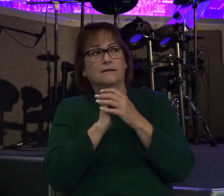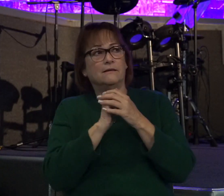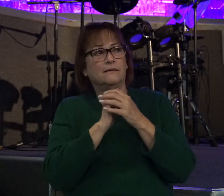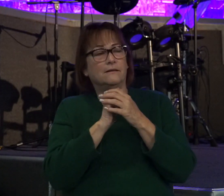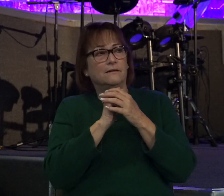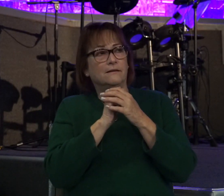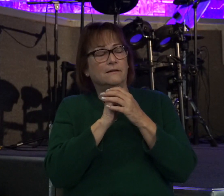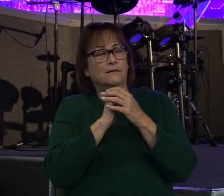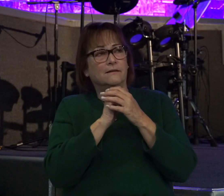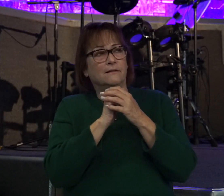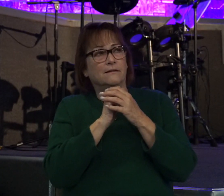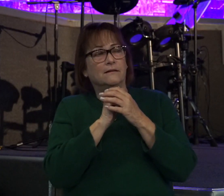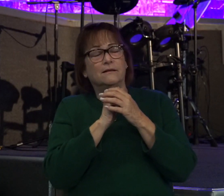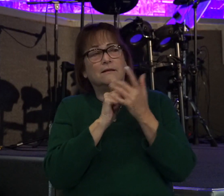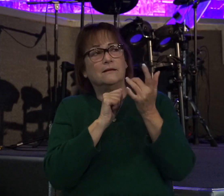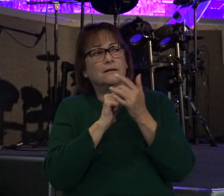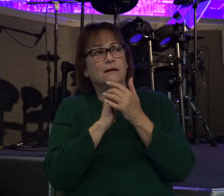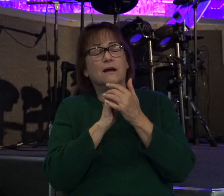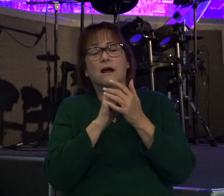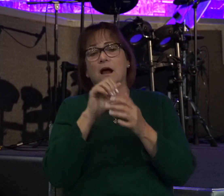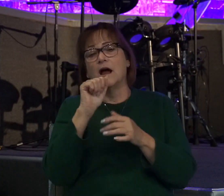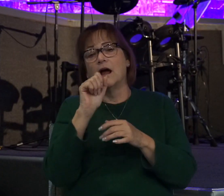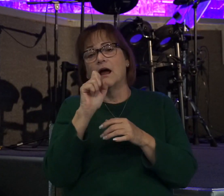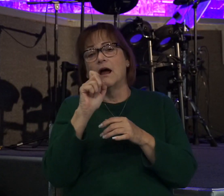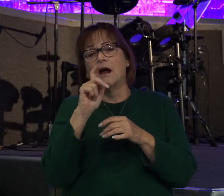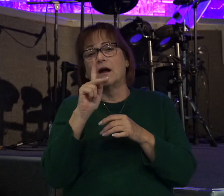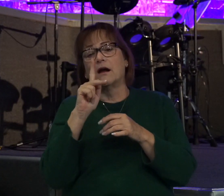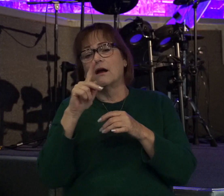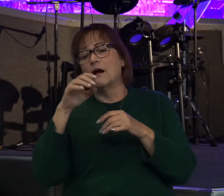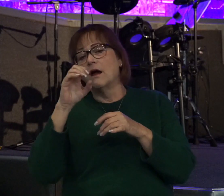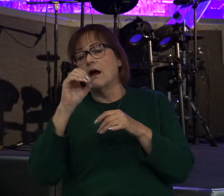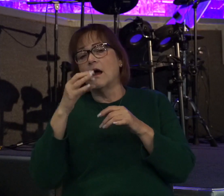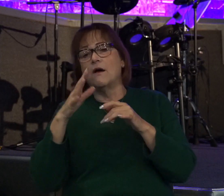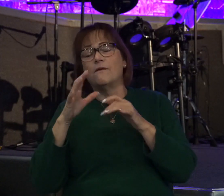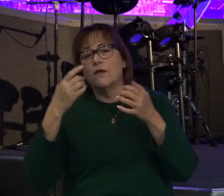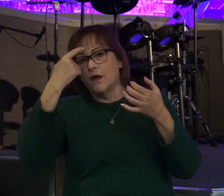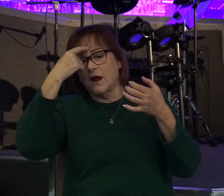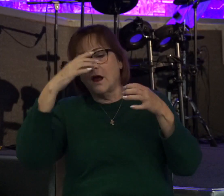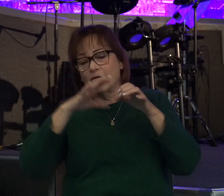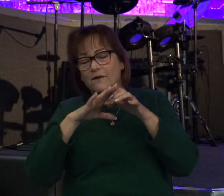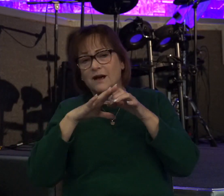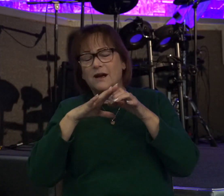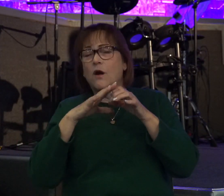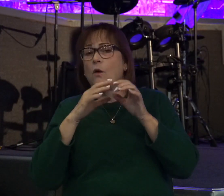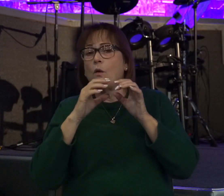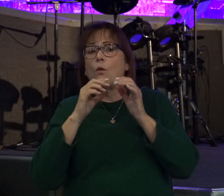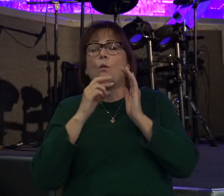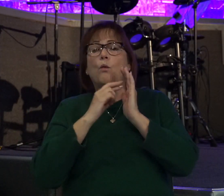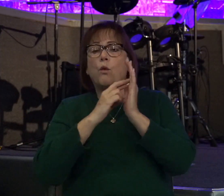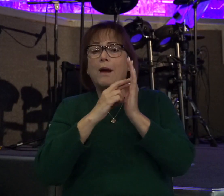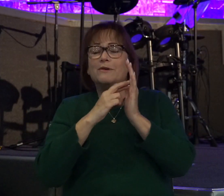Now, the Ark of the Covenant represented the immediate presence and the glory of God in Israel.